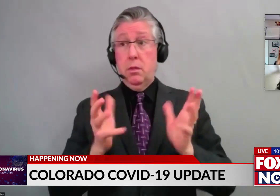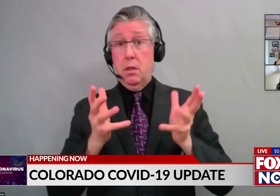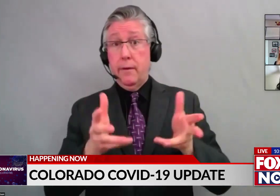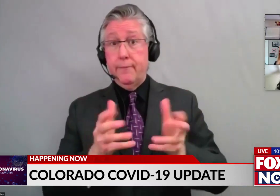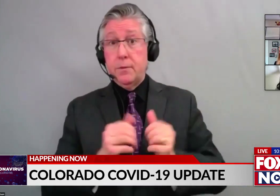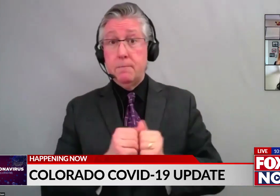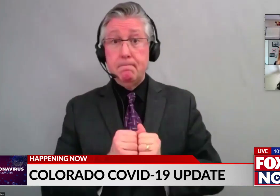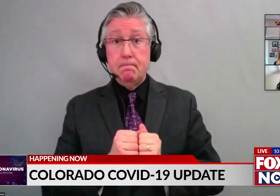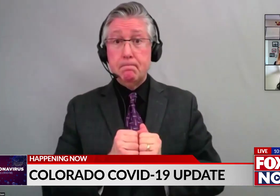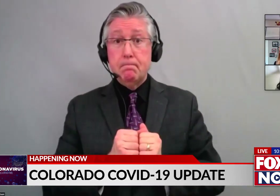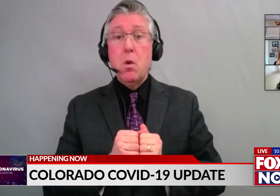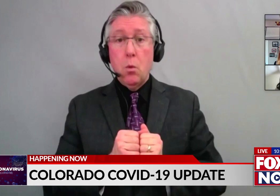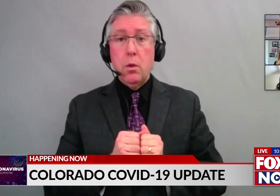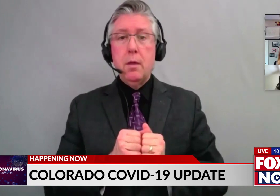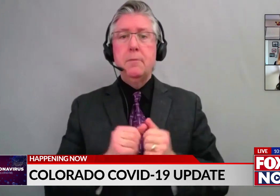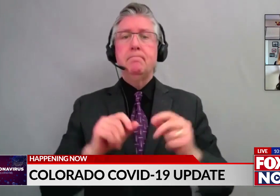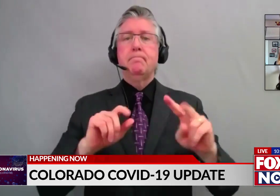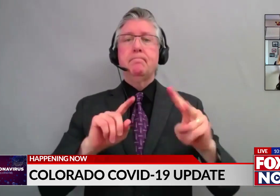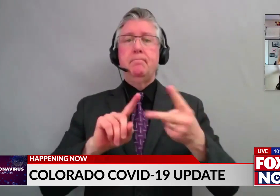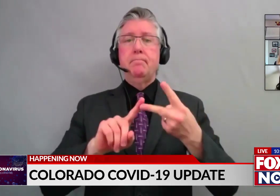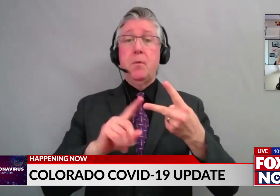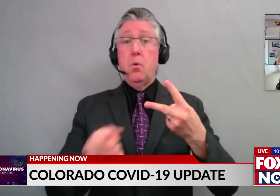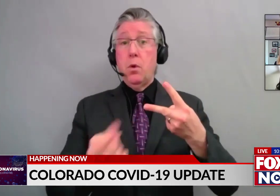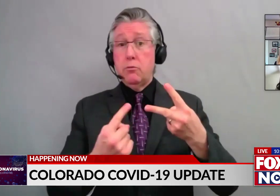All right. We can take some follow ups. We'll start with Ivan.